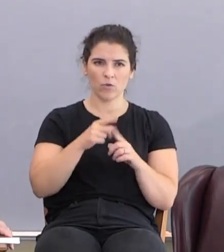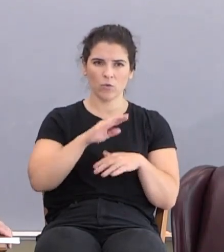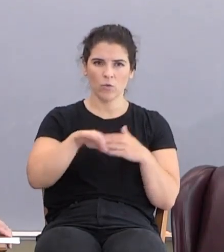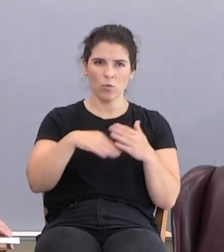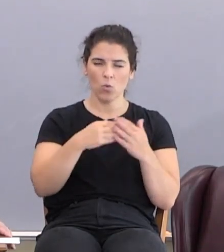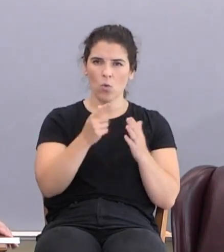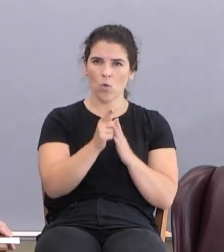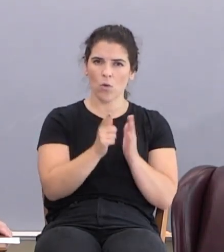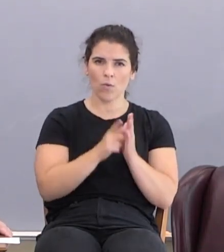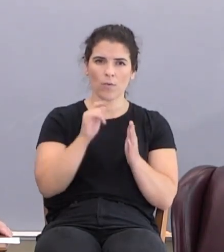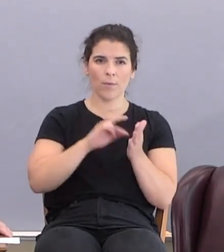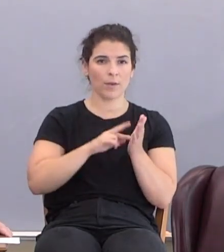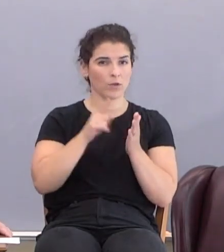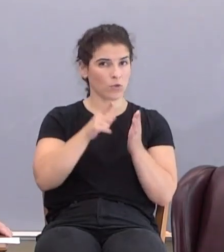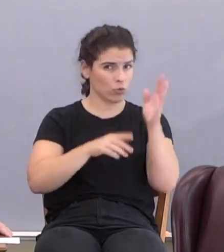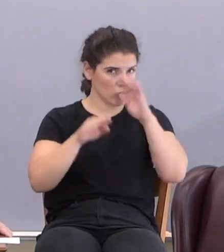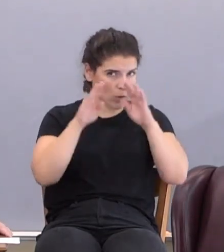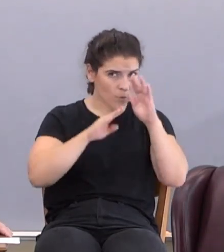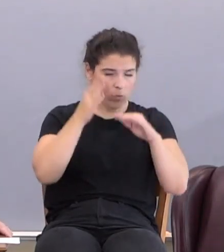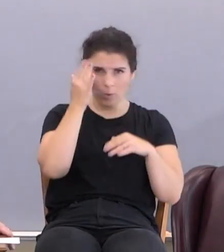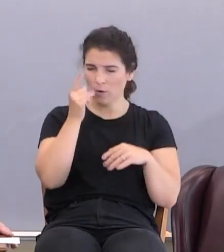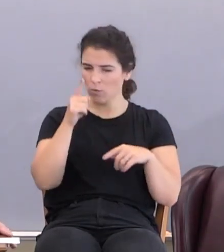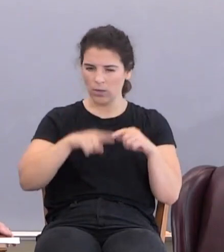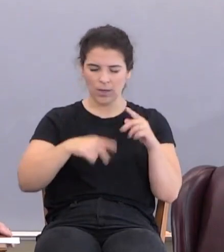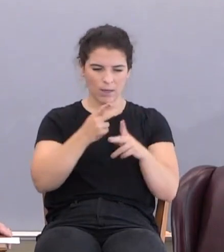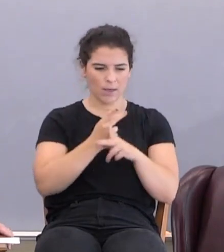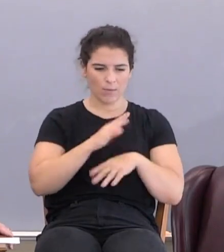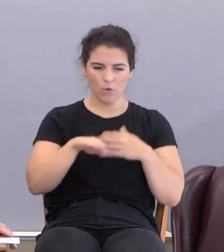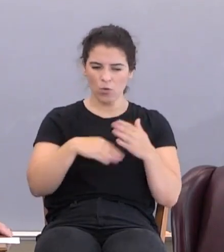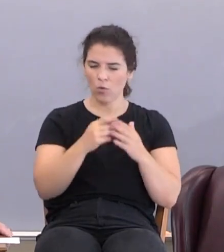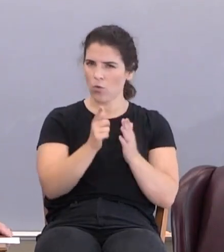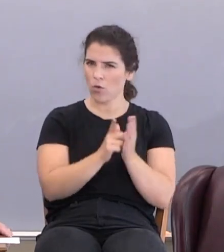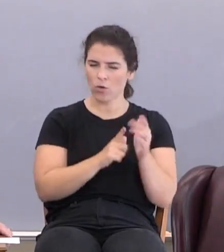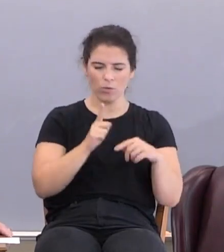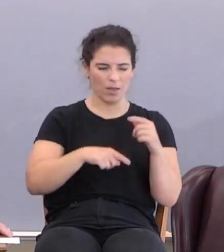That means you're in trouble because you can't keep the whole law. You can't keep half the law.